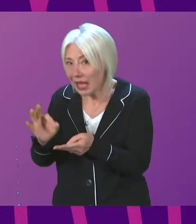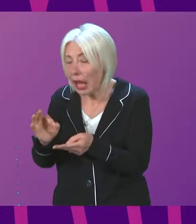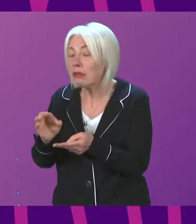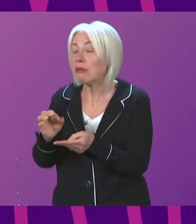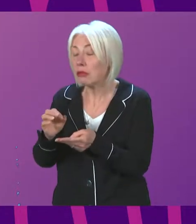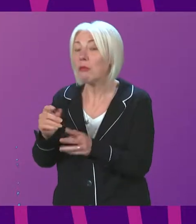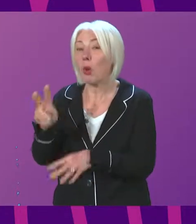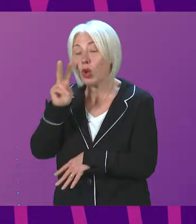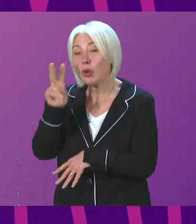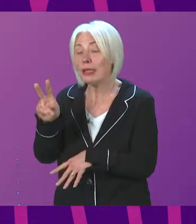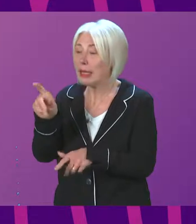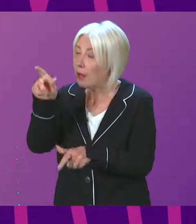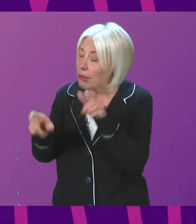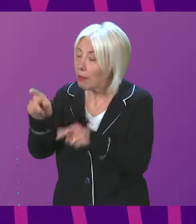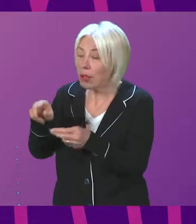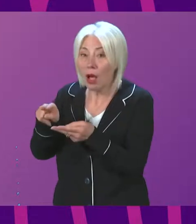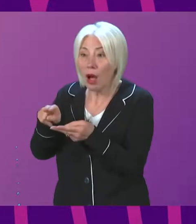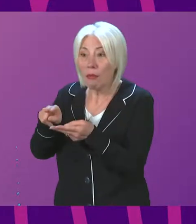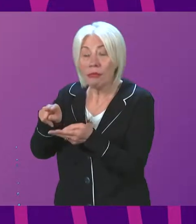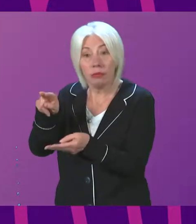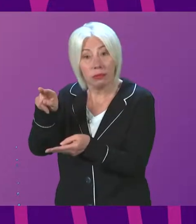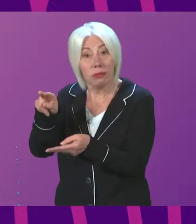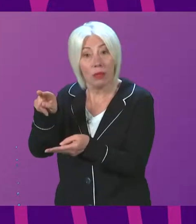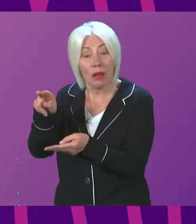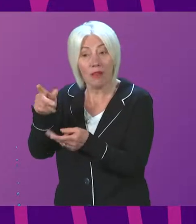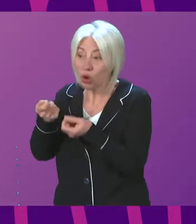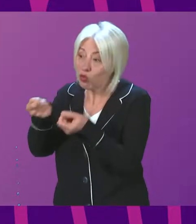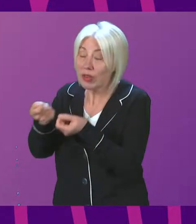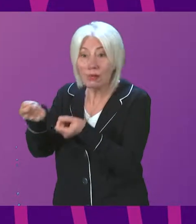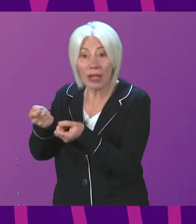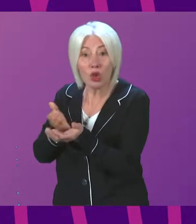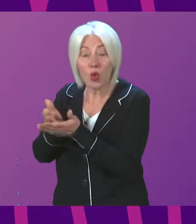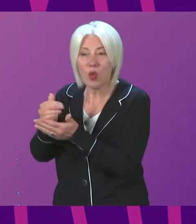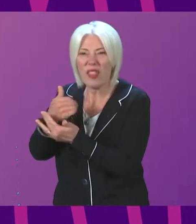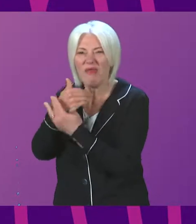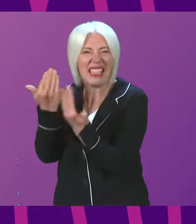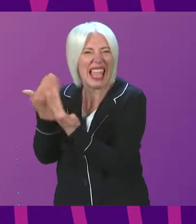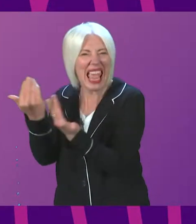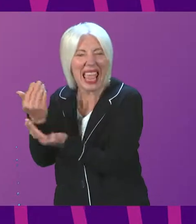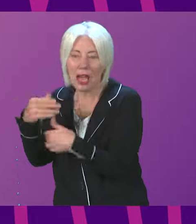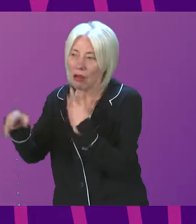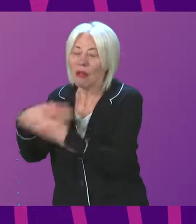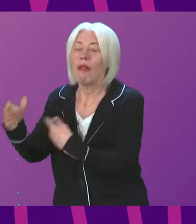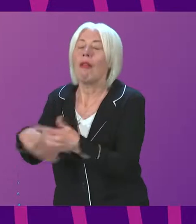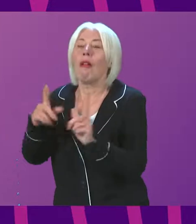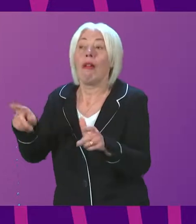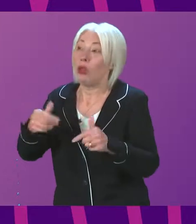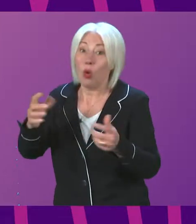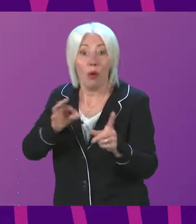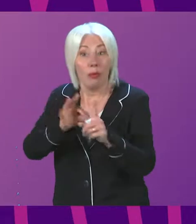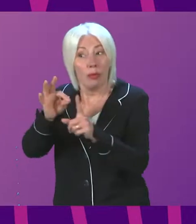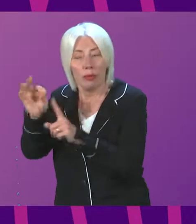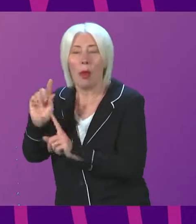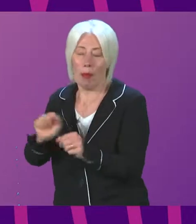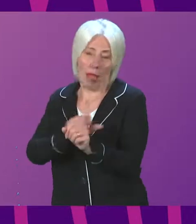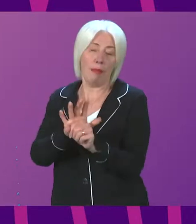seeing an increase in the number of inpatient and day case treatments carried out. The pandemic clearly had an impact.